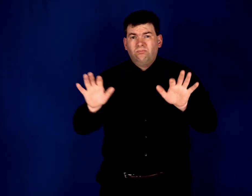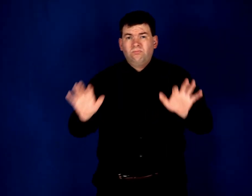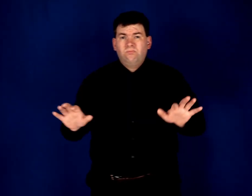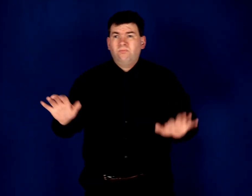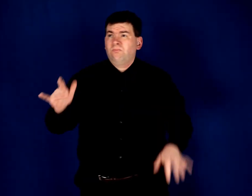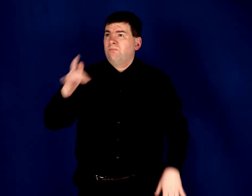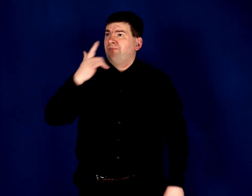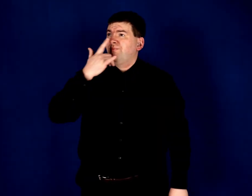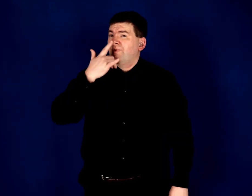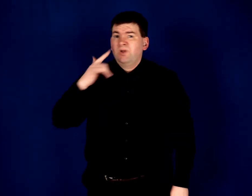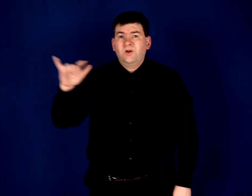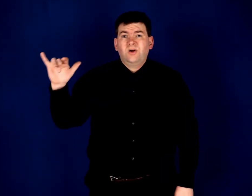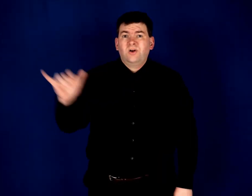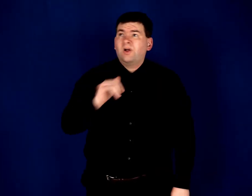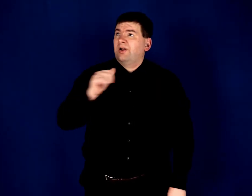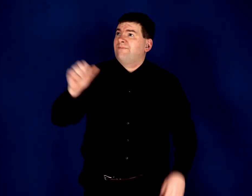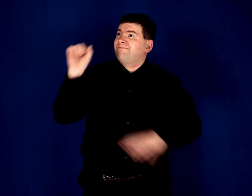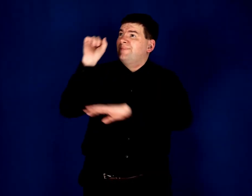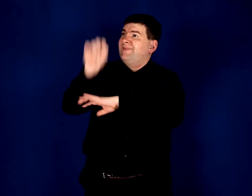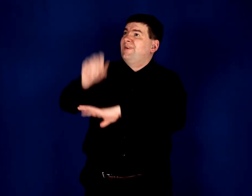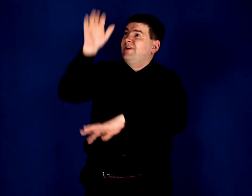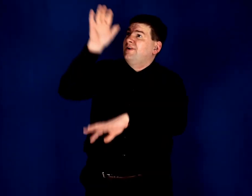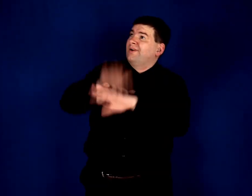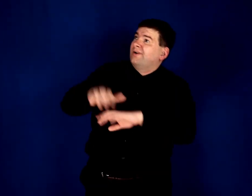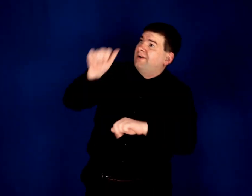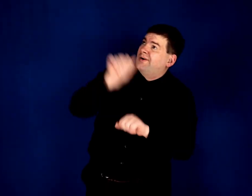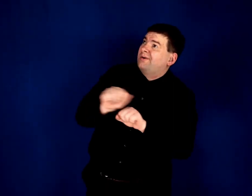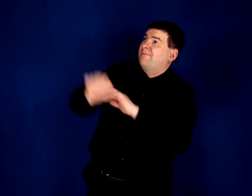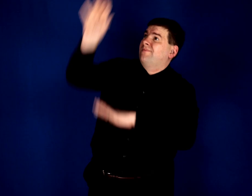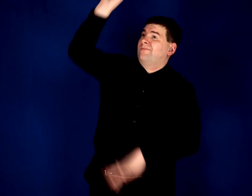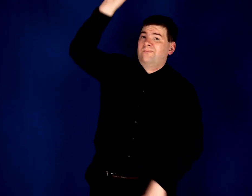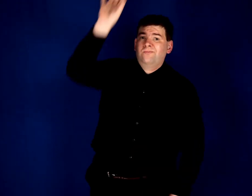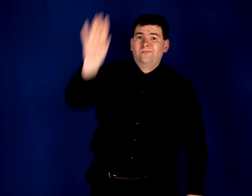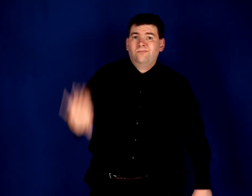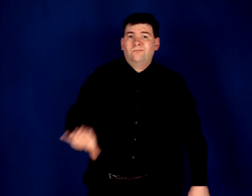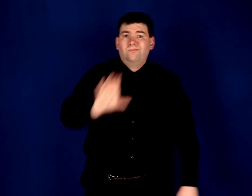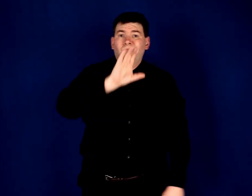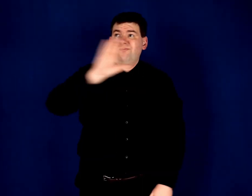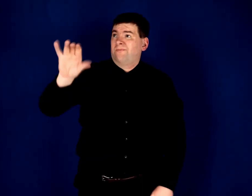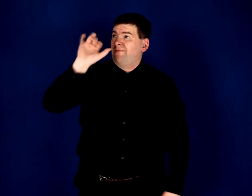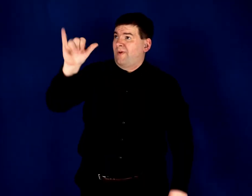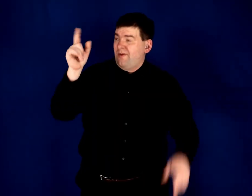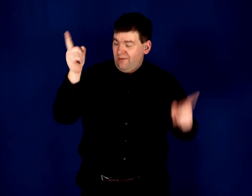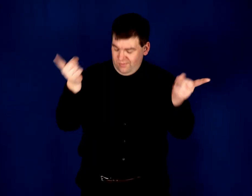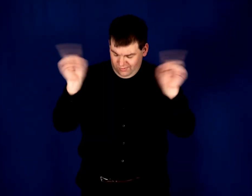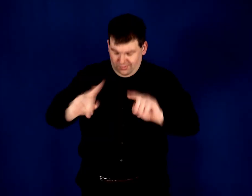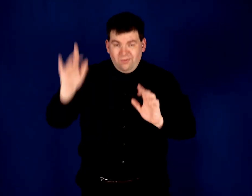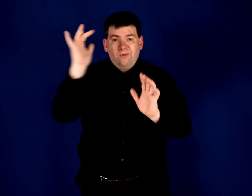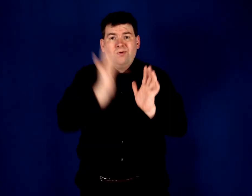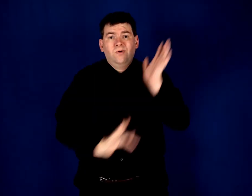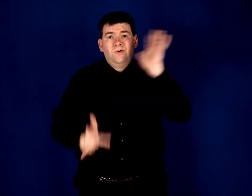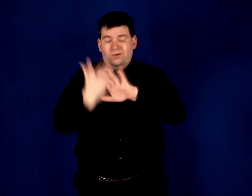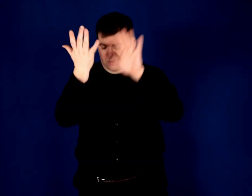It looked like defeat on Mount Calvary When Jesus